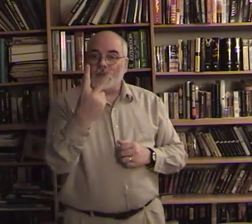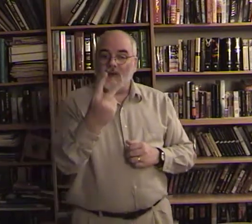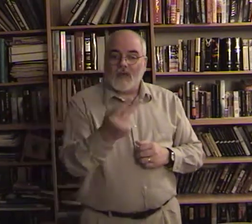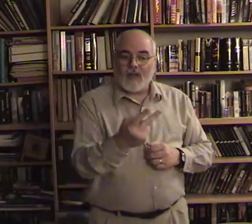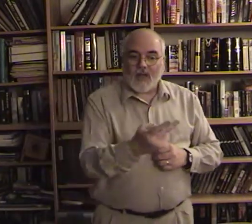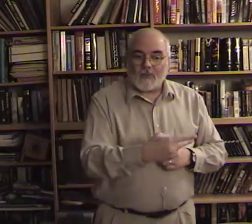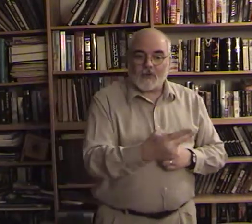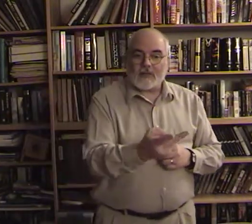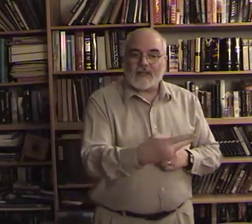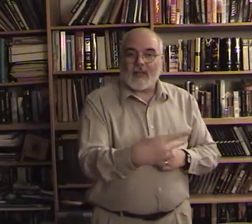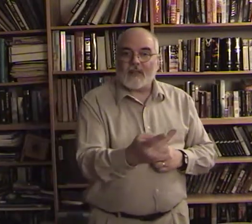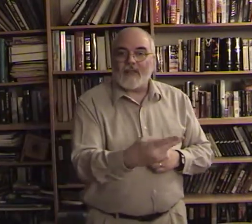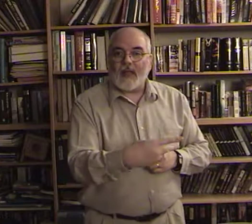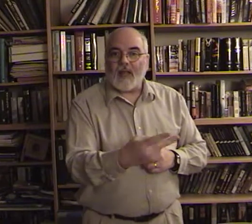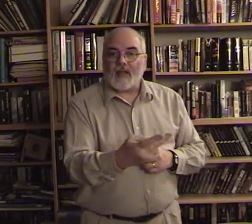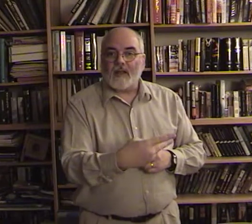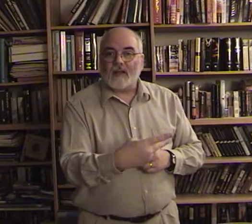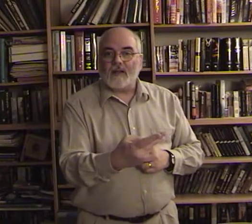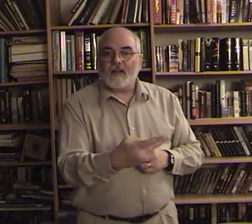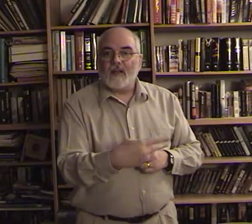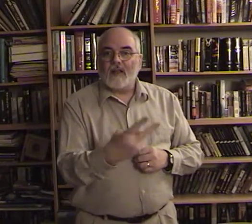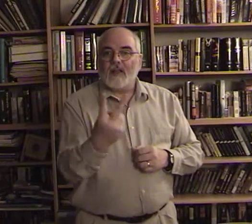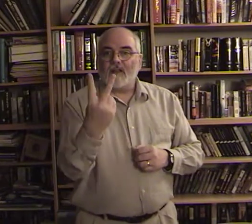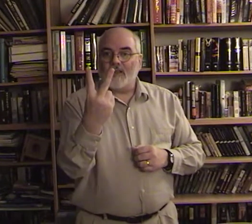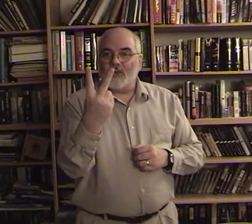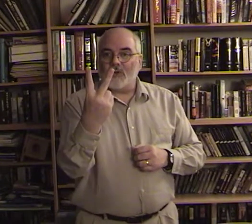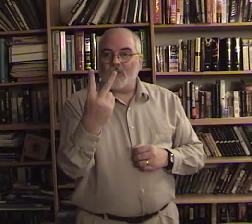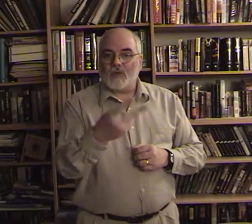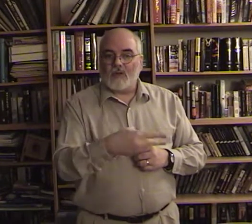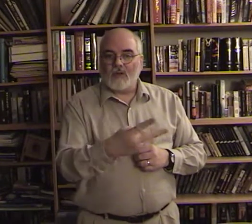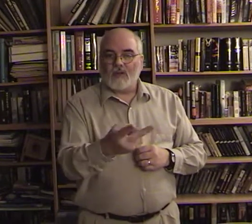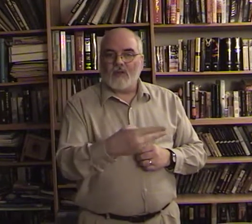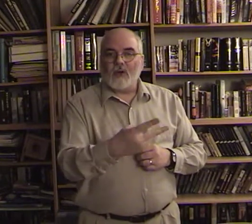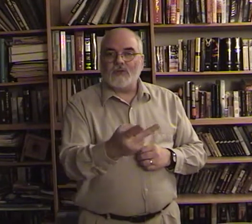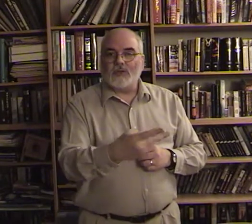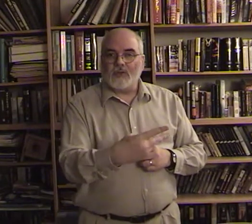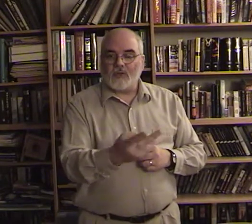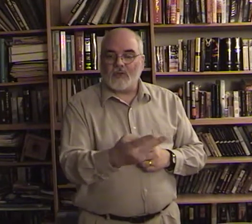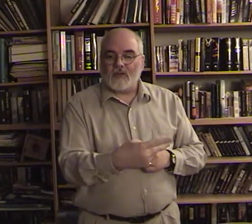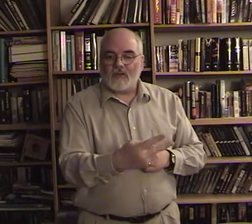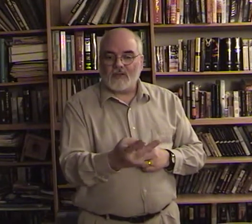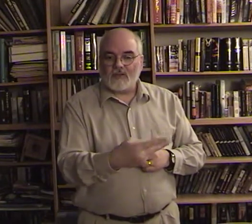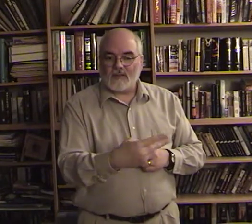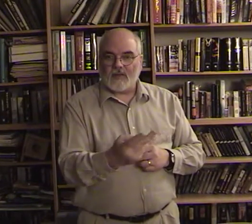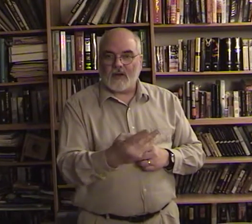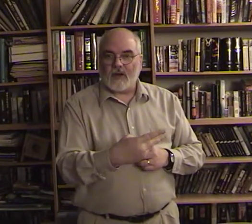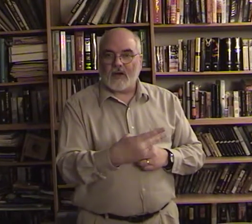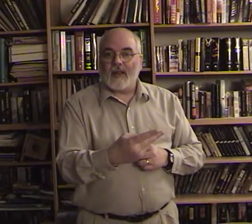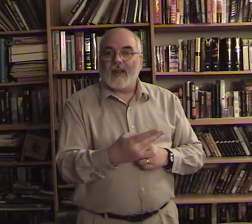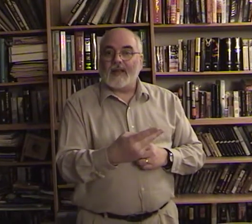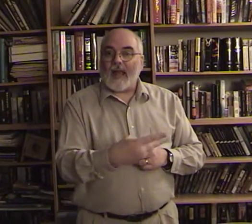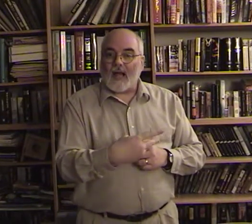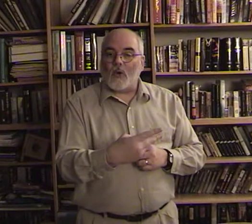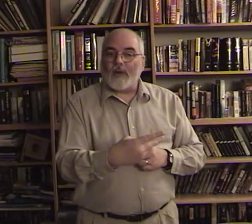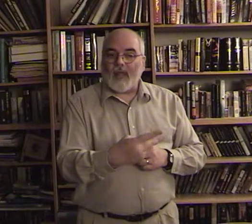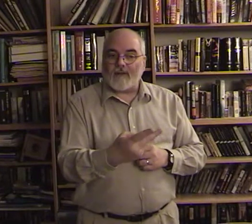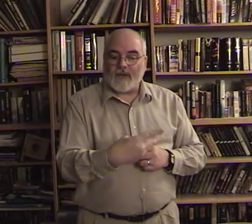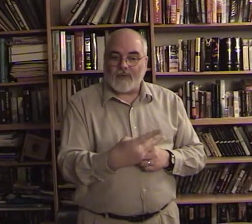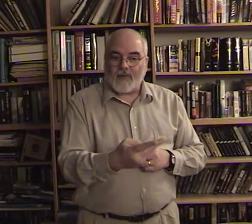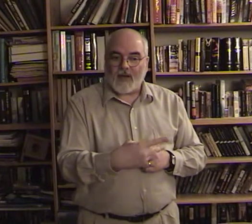them i'm just gonna say they the two those two all right now we have identified